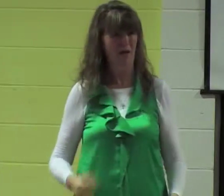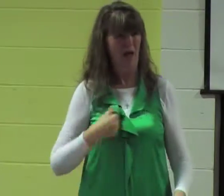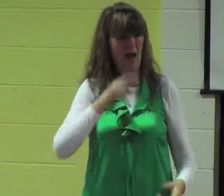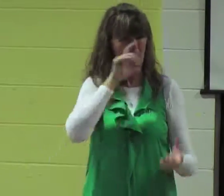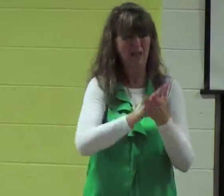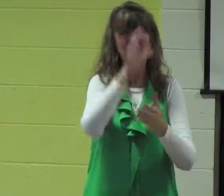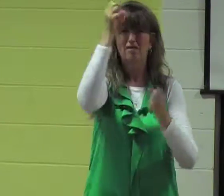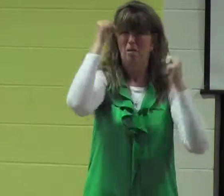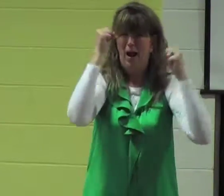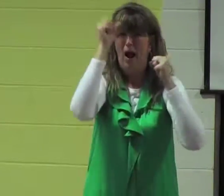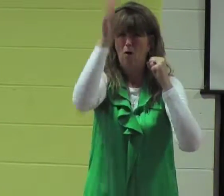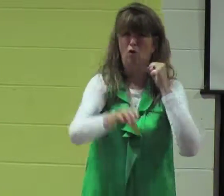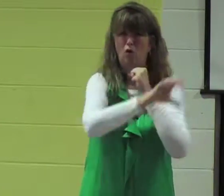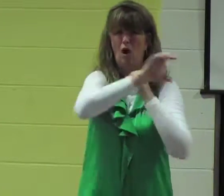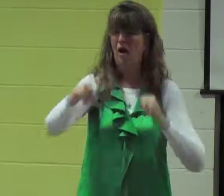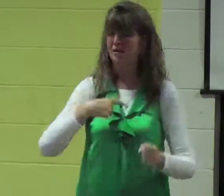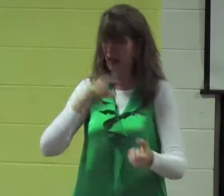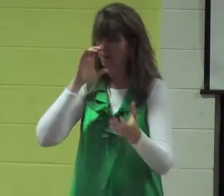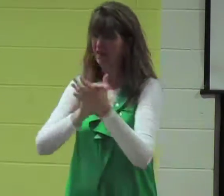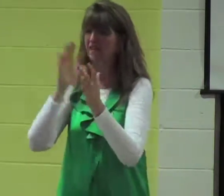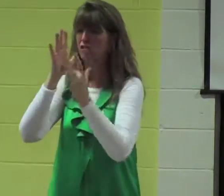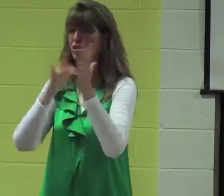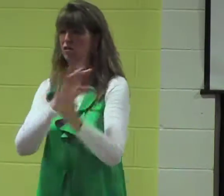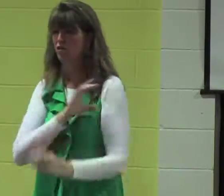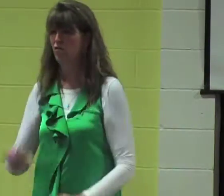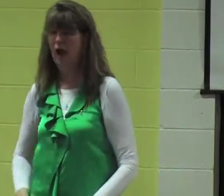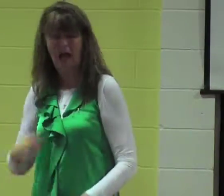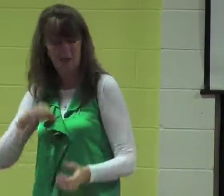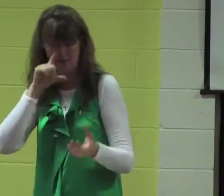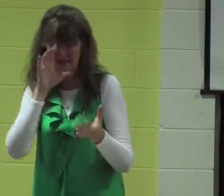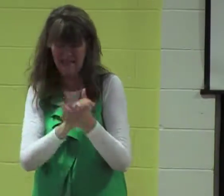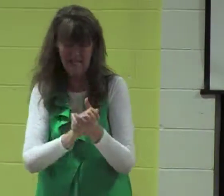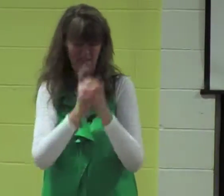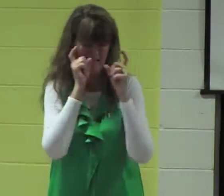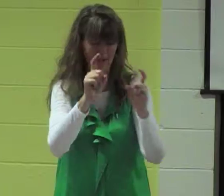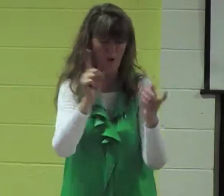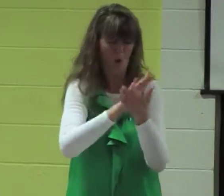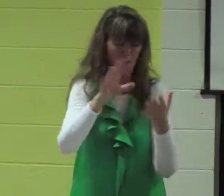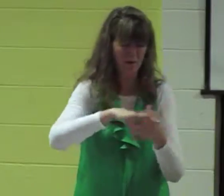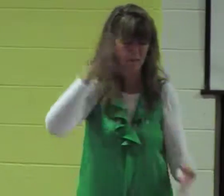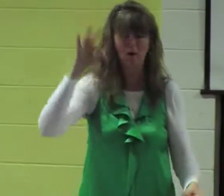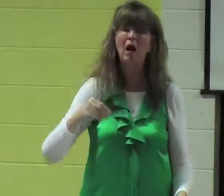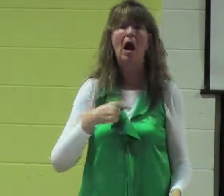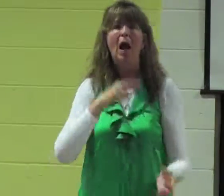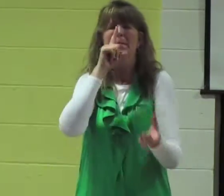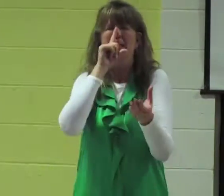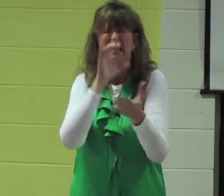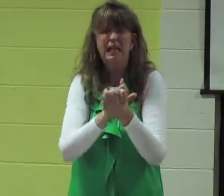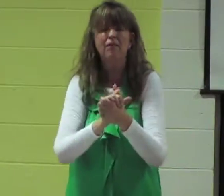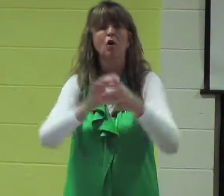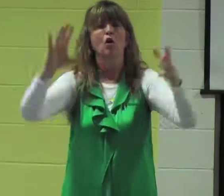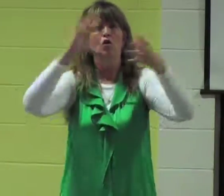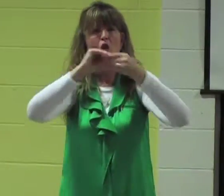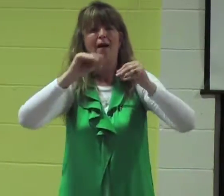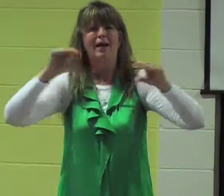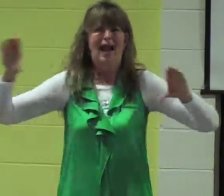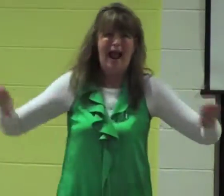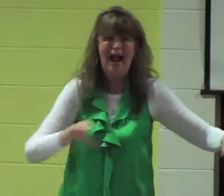in God and the power of the cross believe in Jesus Christ believe in the gift of the Holy Spirit